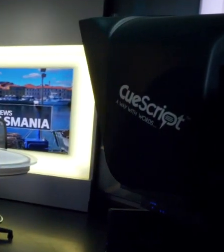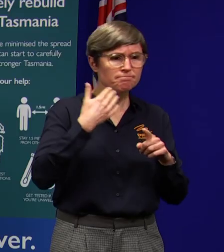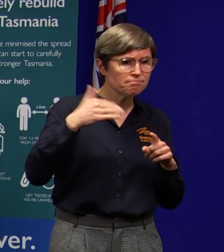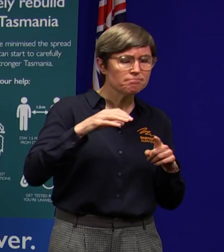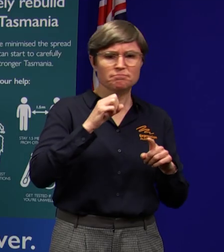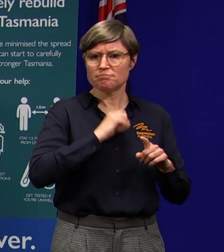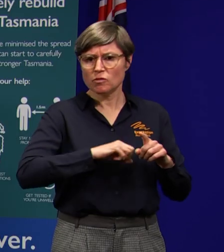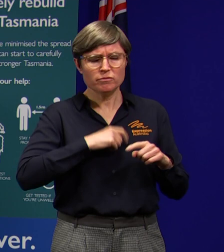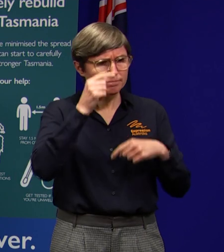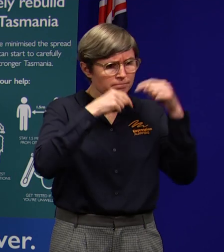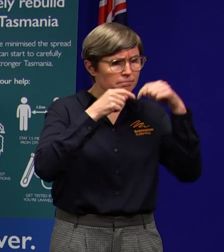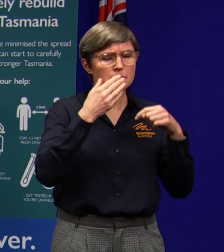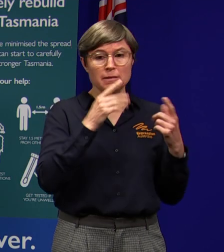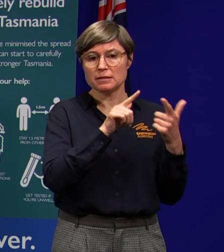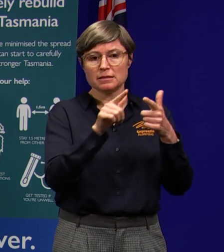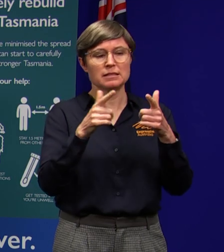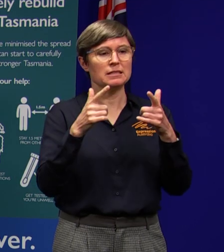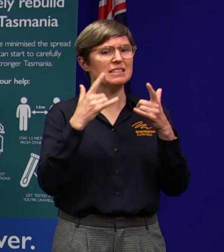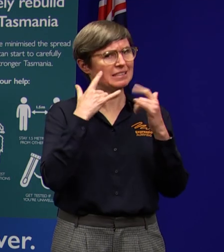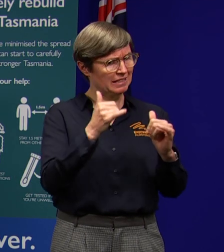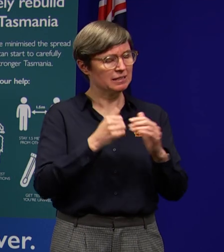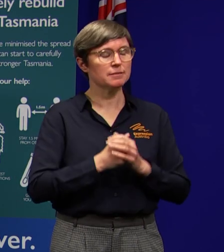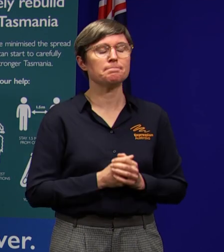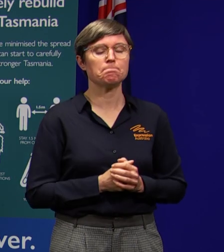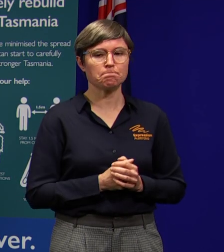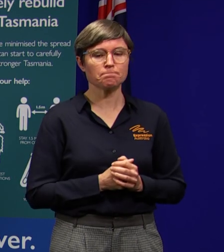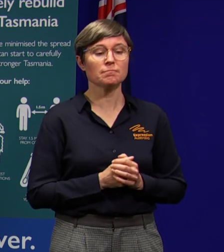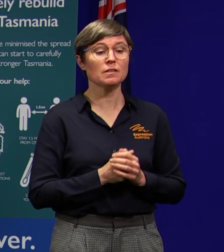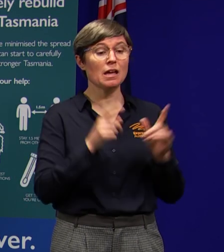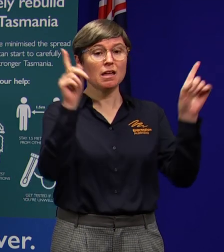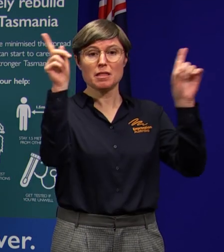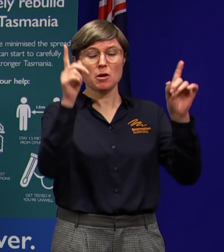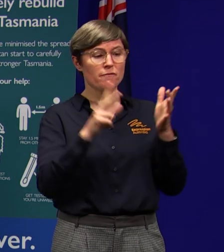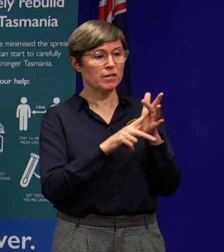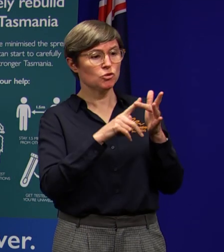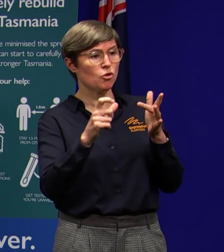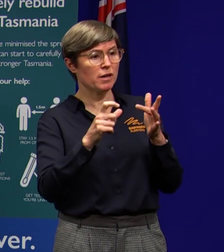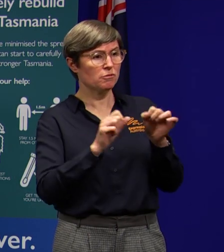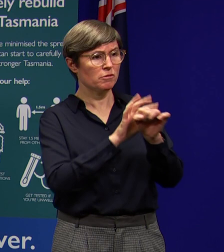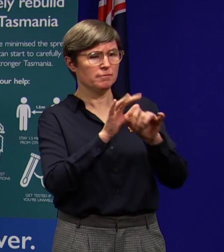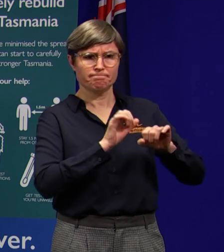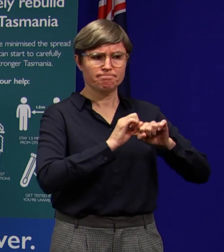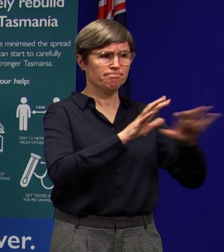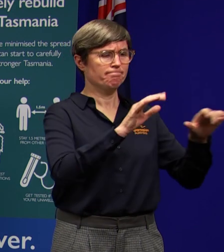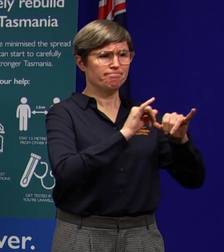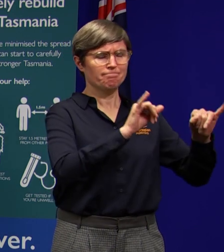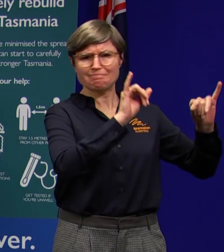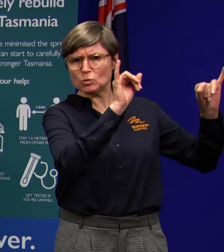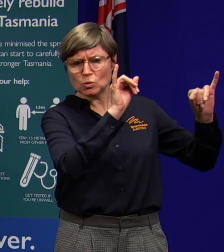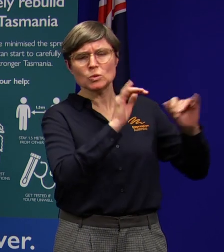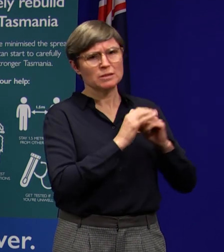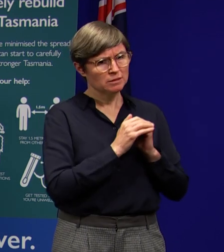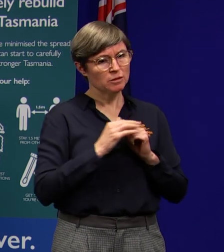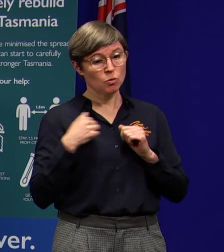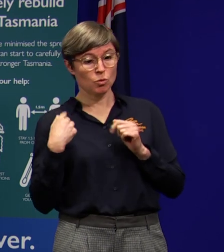August. The situation in Victoria is of course very concerning. While our island status is